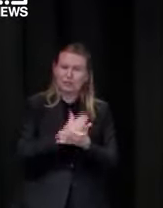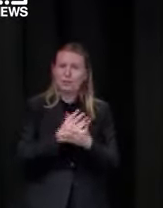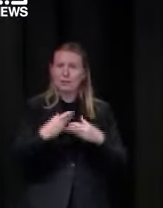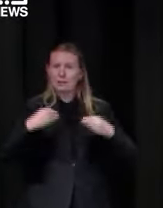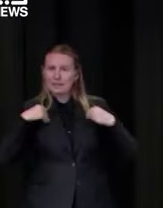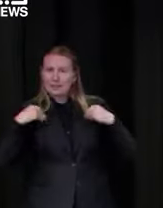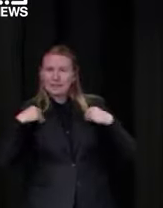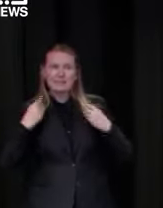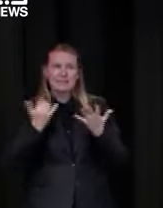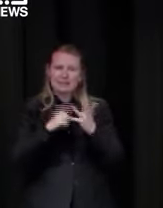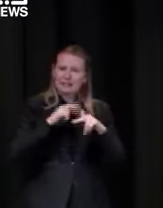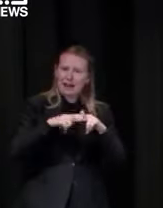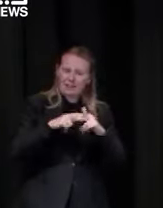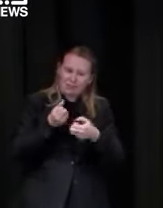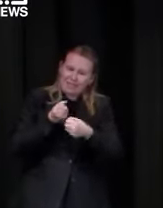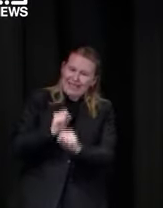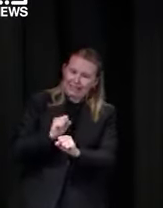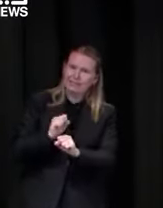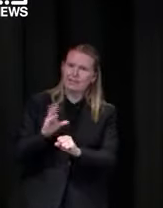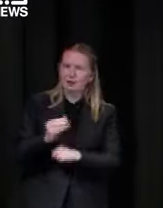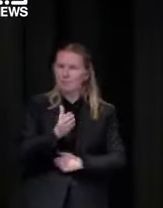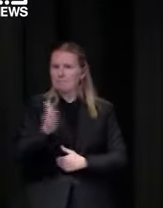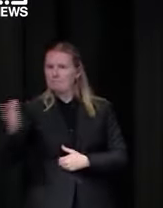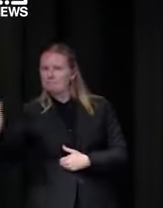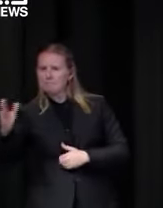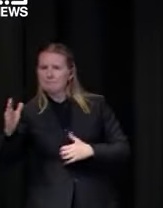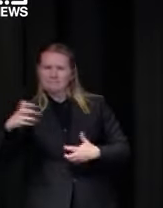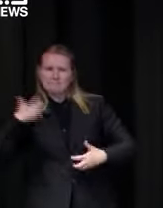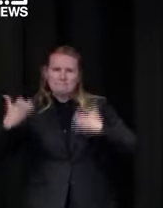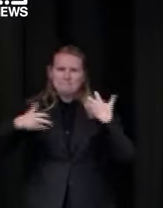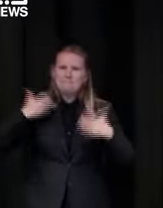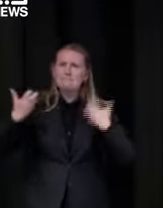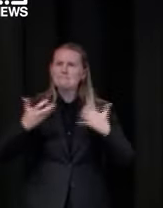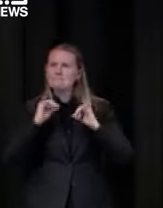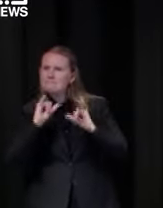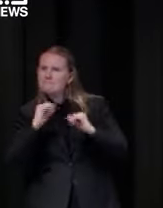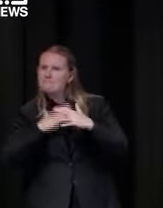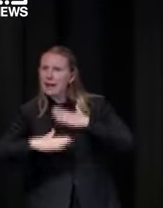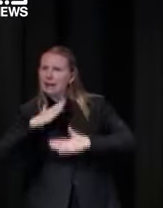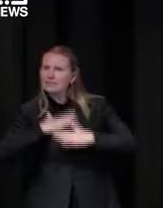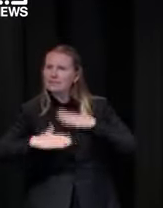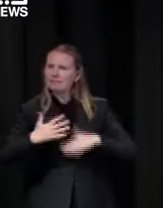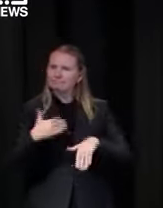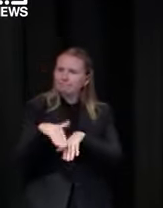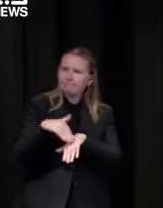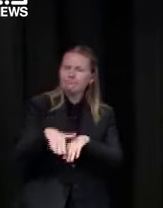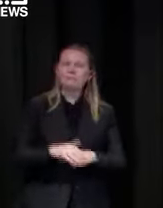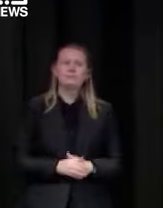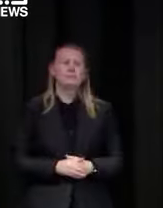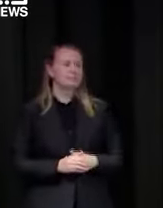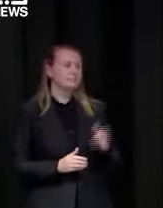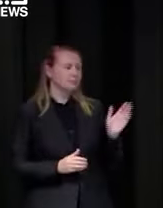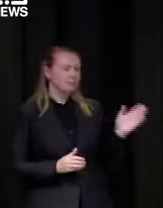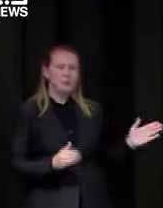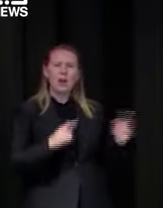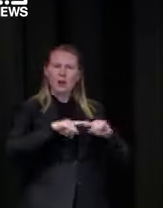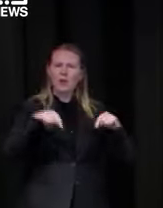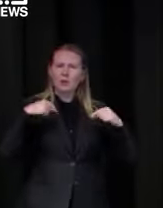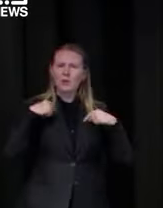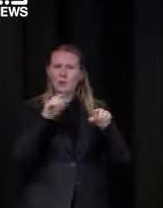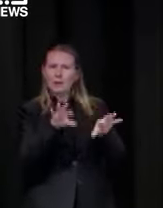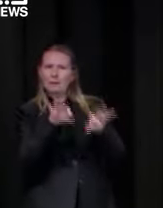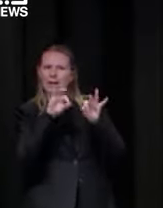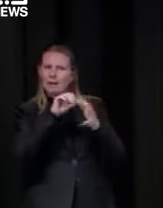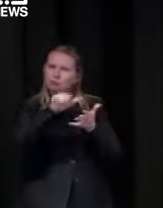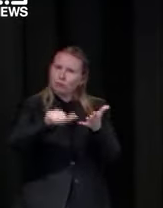yeah sure part of that part of that expression of interest process is that we'll choose venues that we think are suitable for that trial i would i would not uh